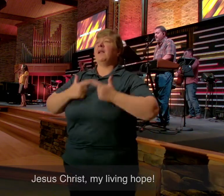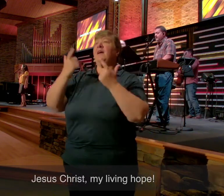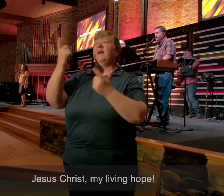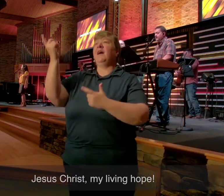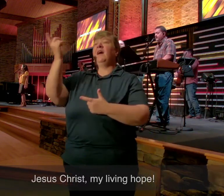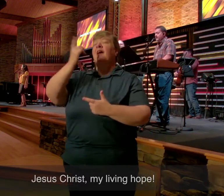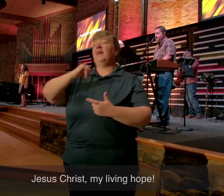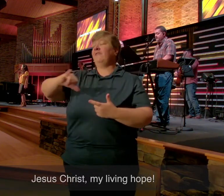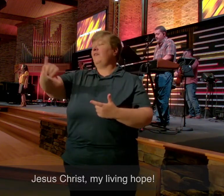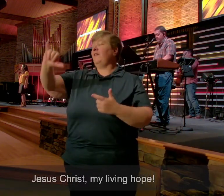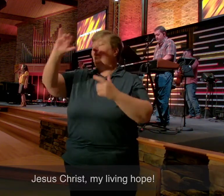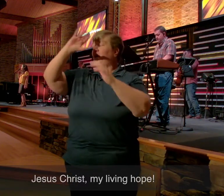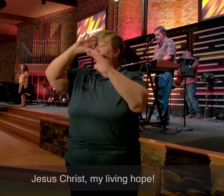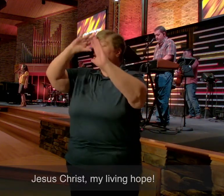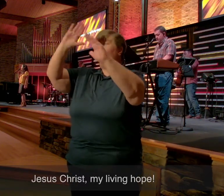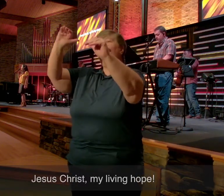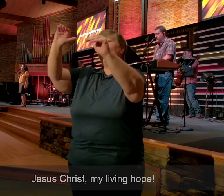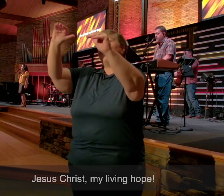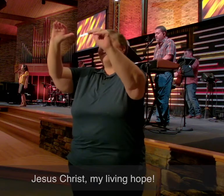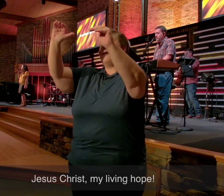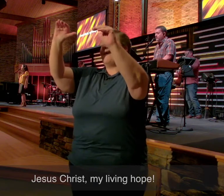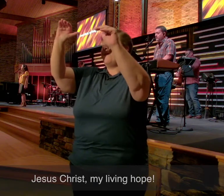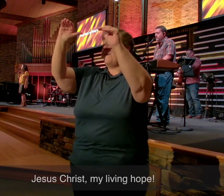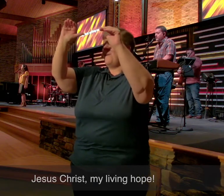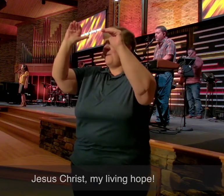Living Home